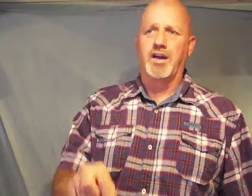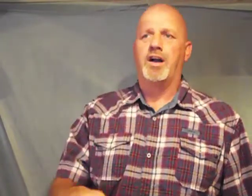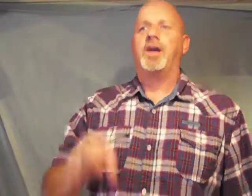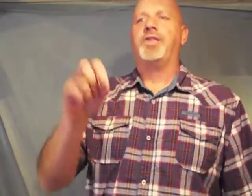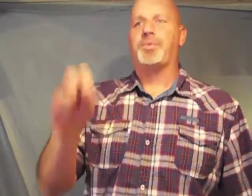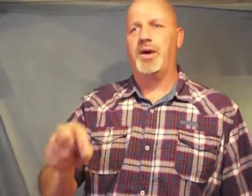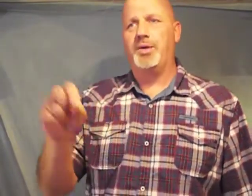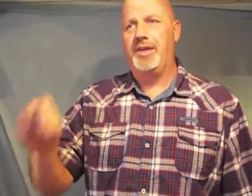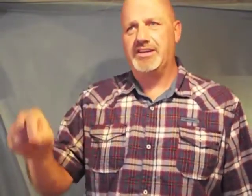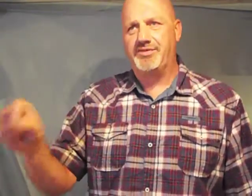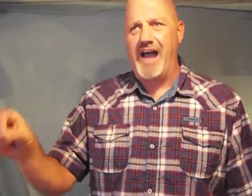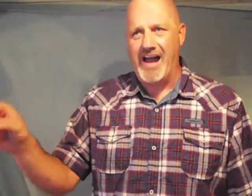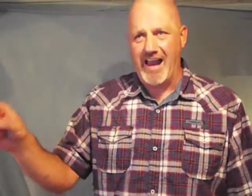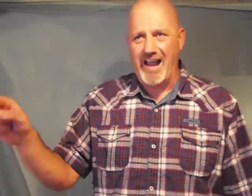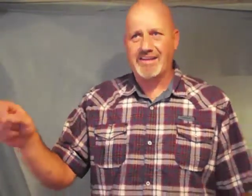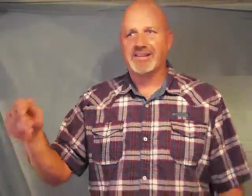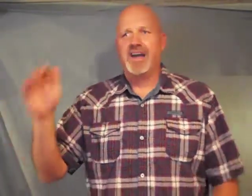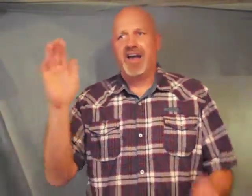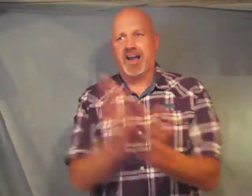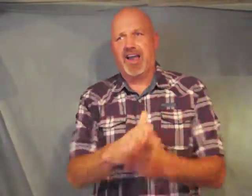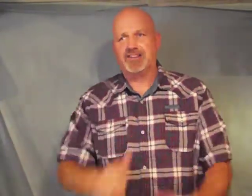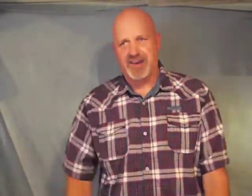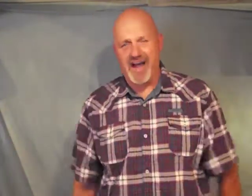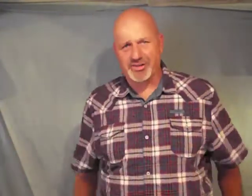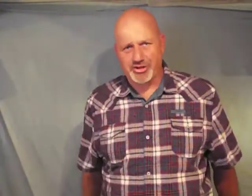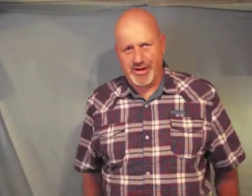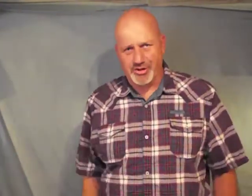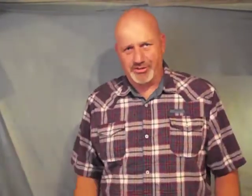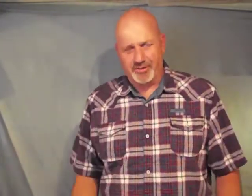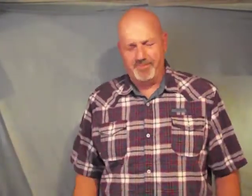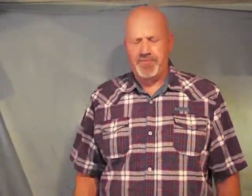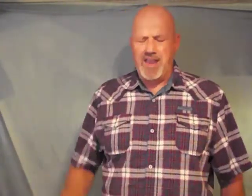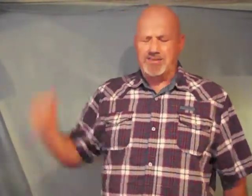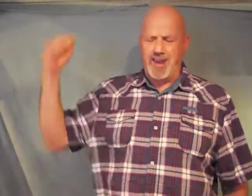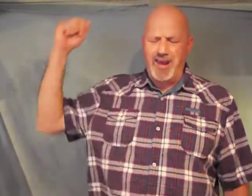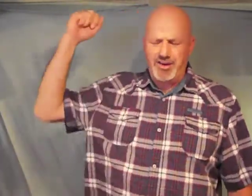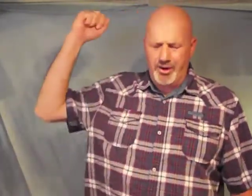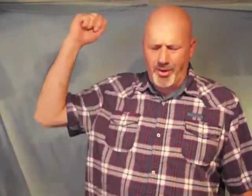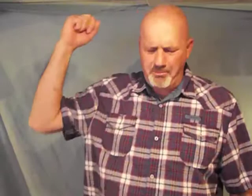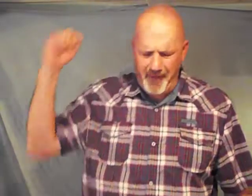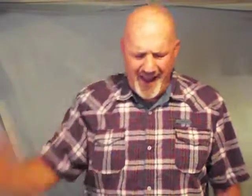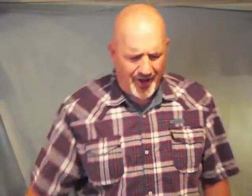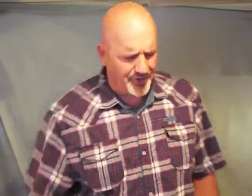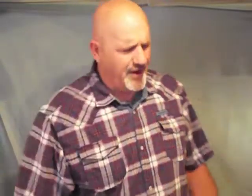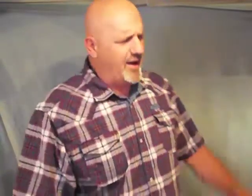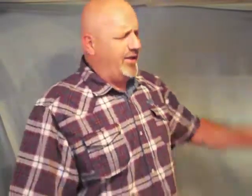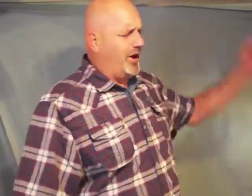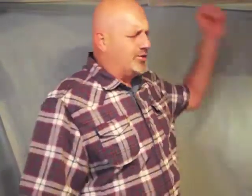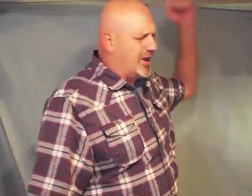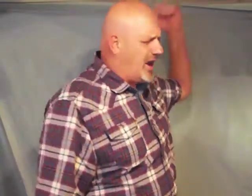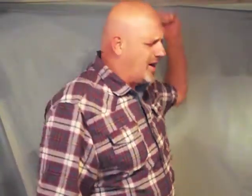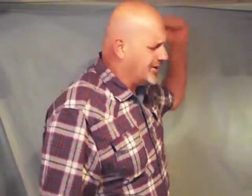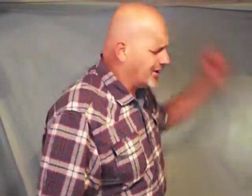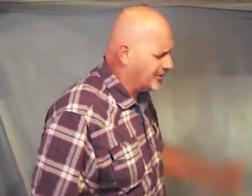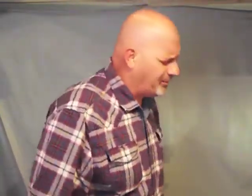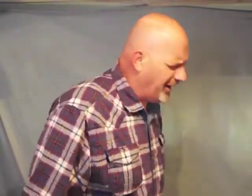through these vile acts against God's chosen Satan you are bound those laws are to be